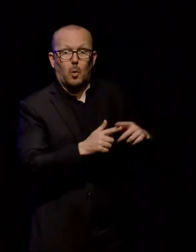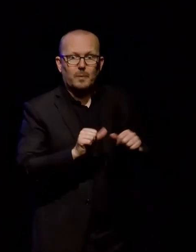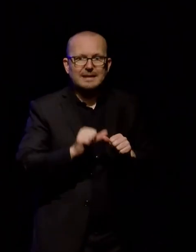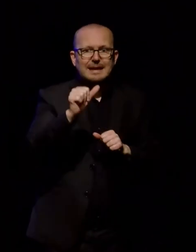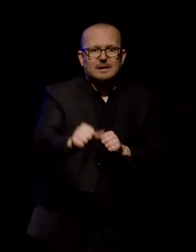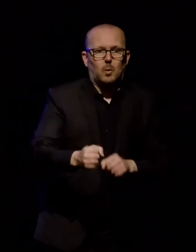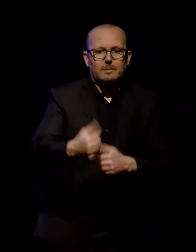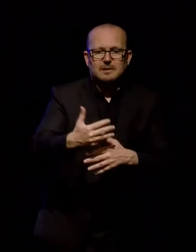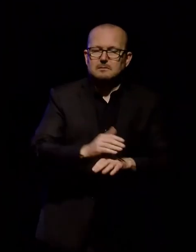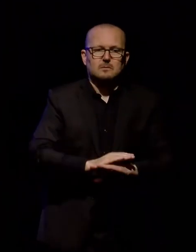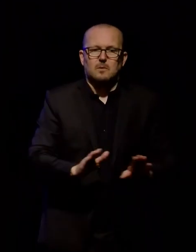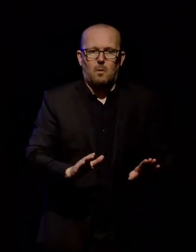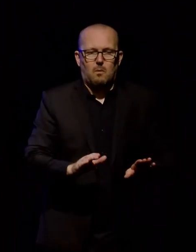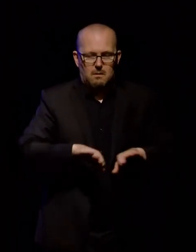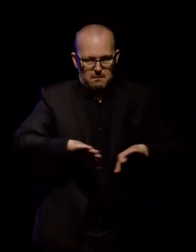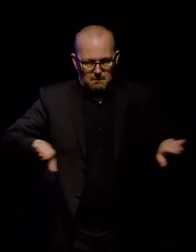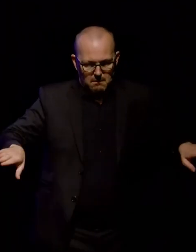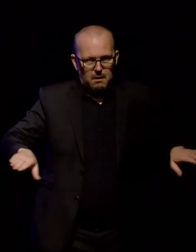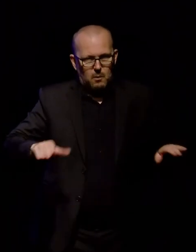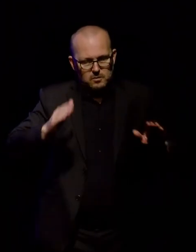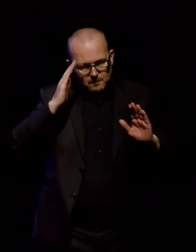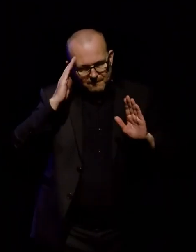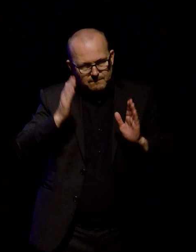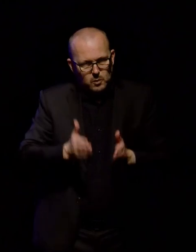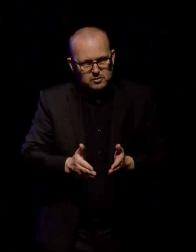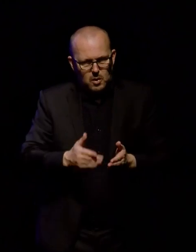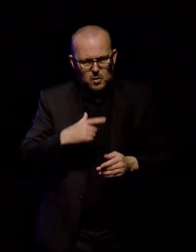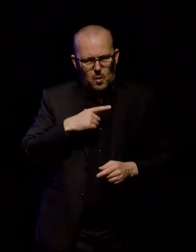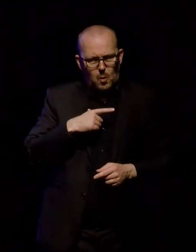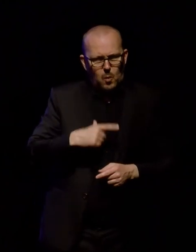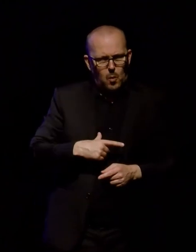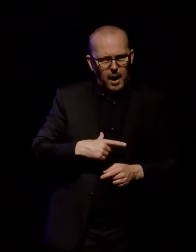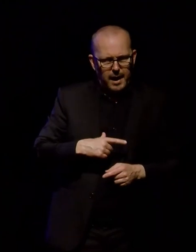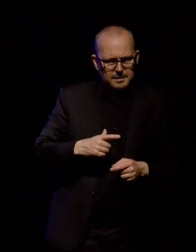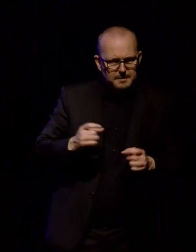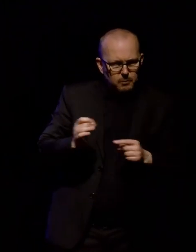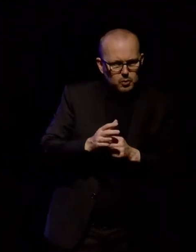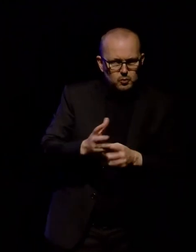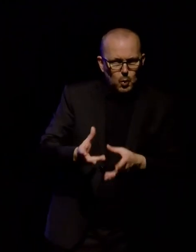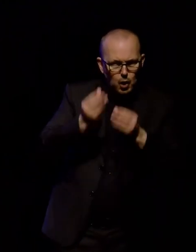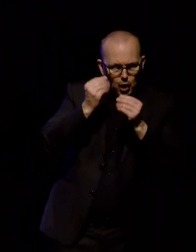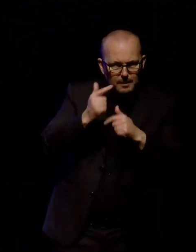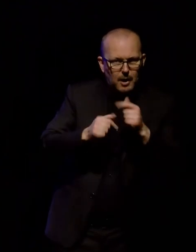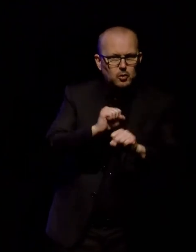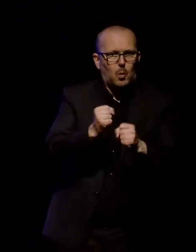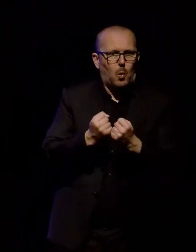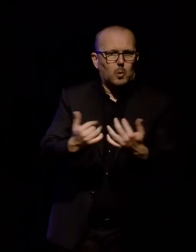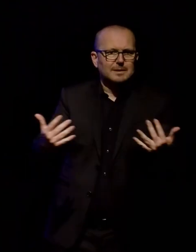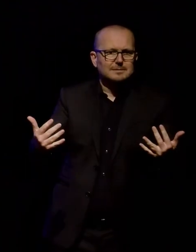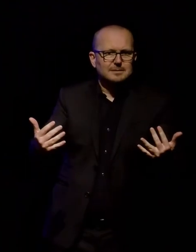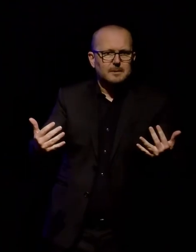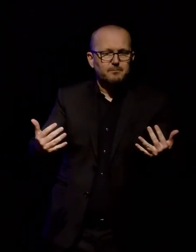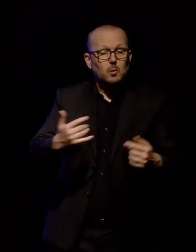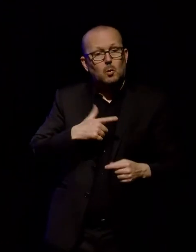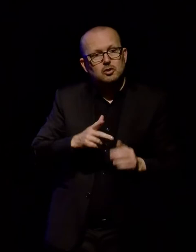It's a small insight into why we're surveying users, what we found, and why you should learn about your audience too. We wanted NZ museums to better